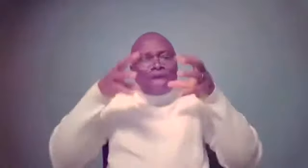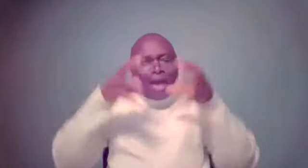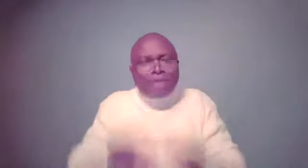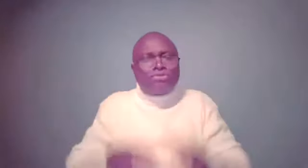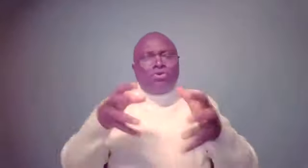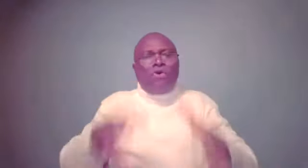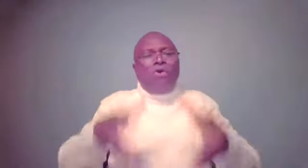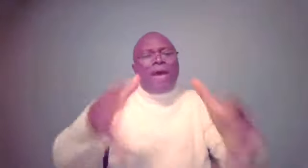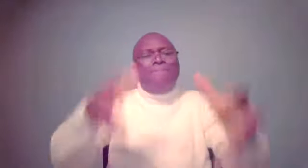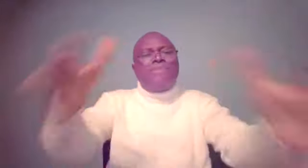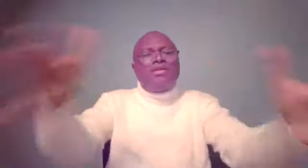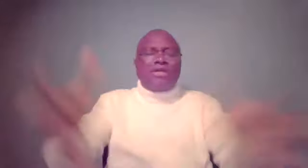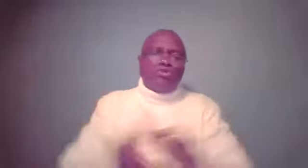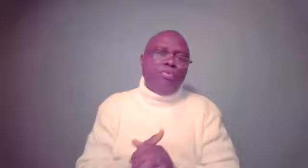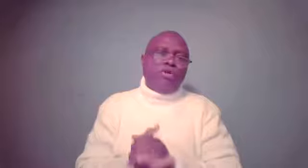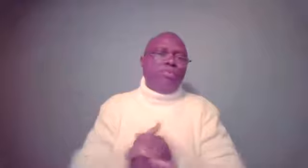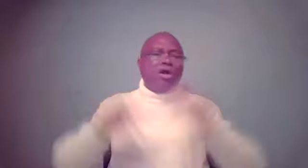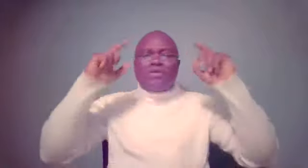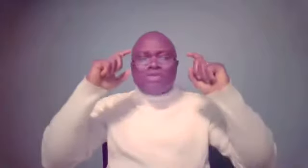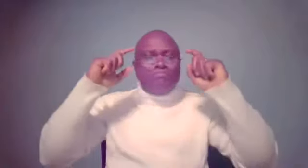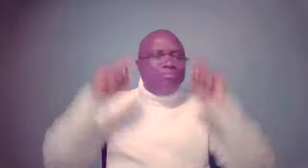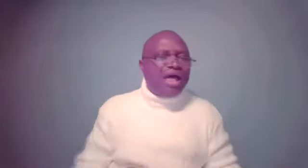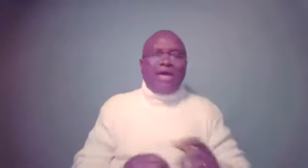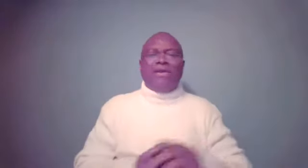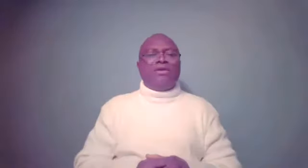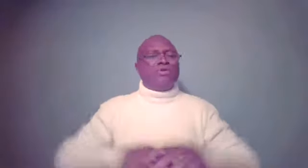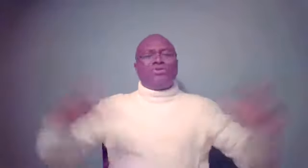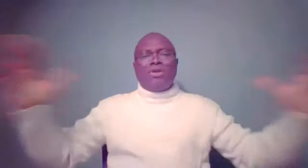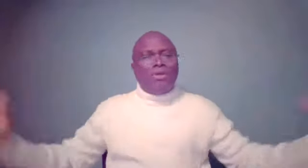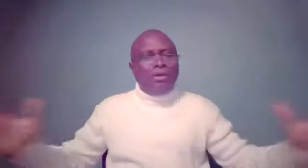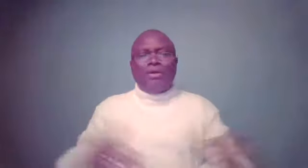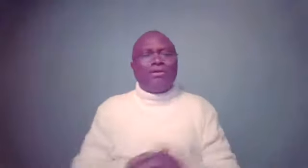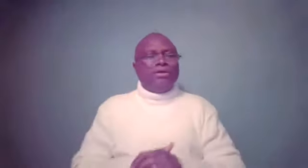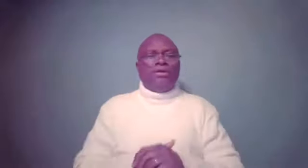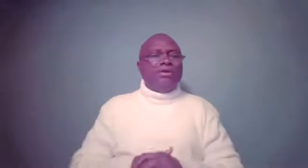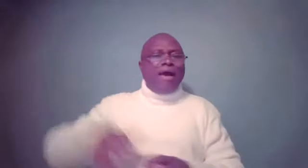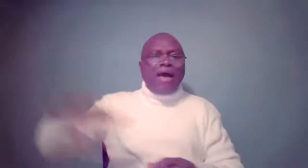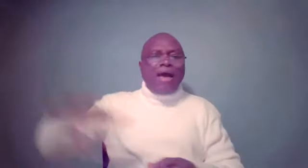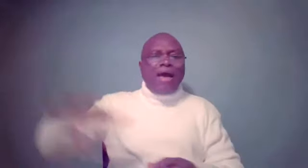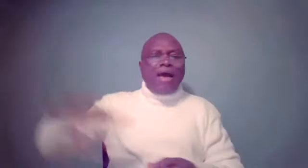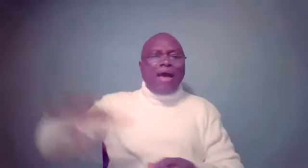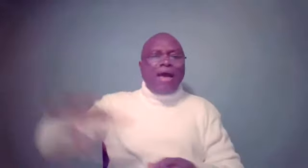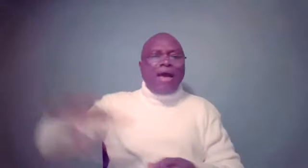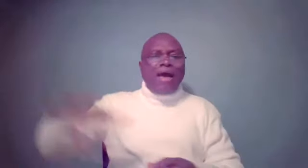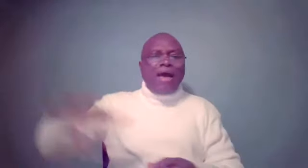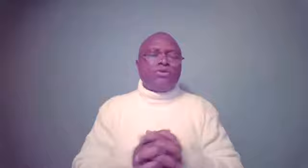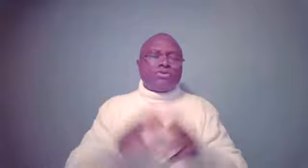asked to go and minister to Paul. Paul was then blind. He was, uh, in a house, in Damascus,